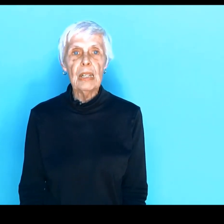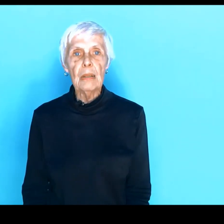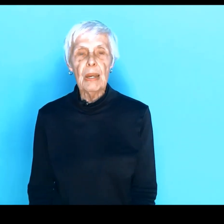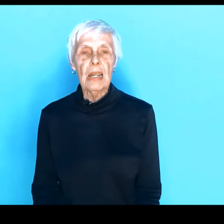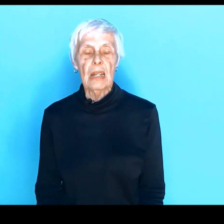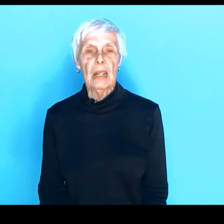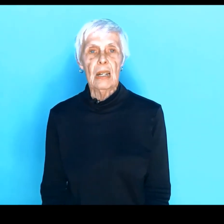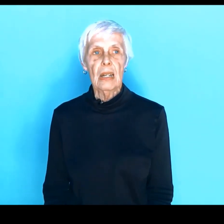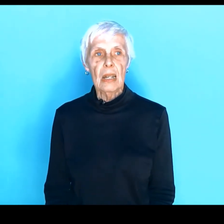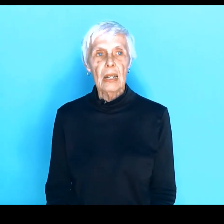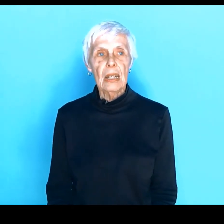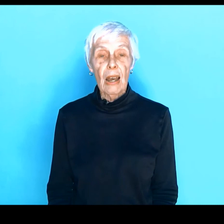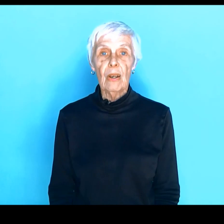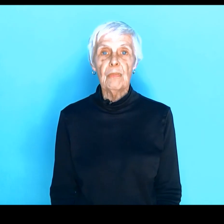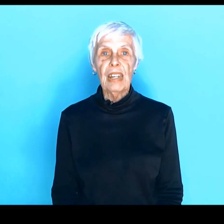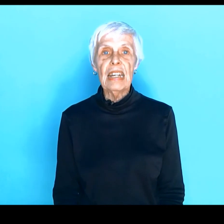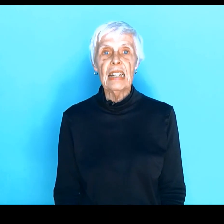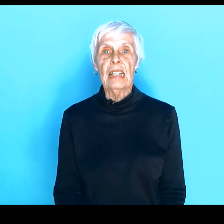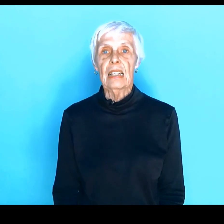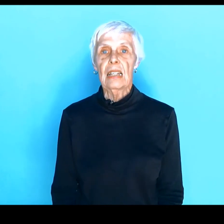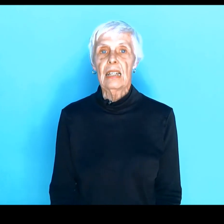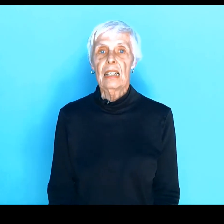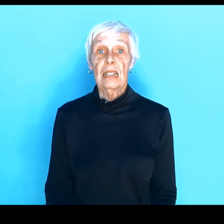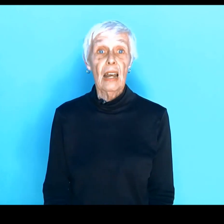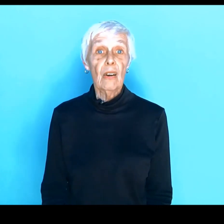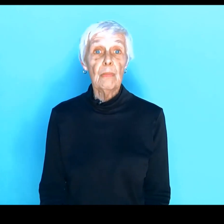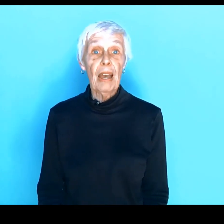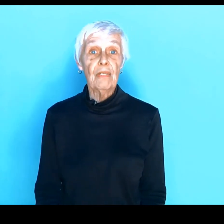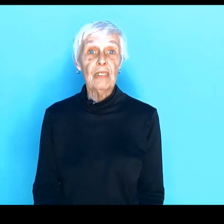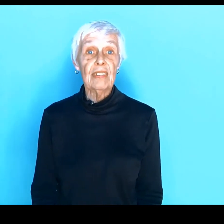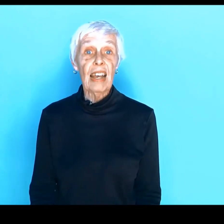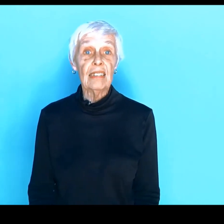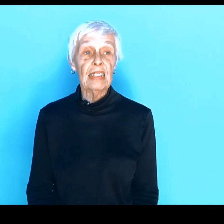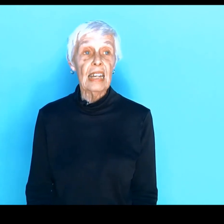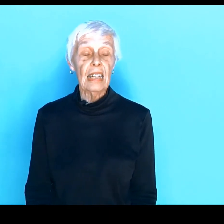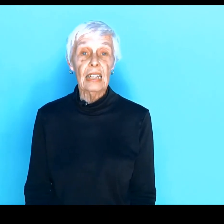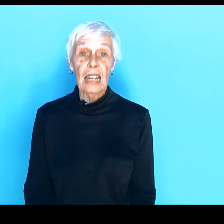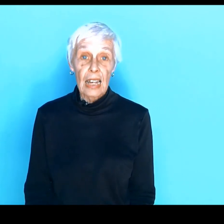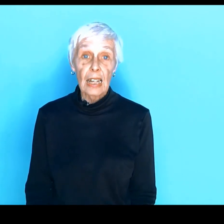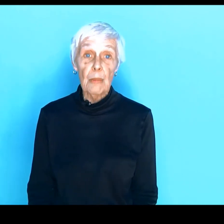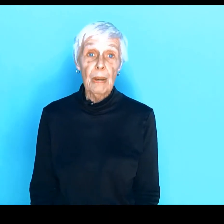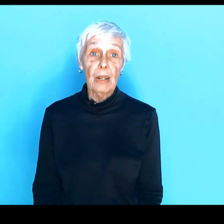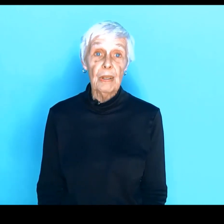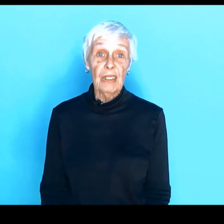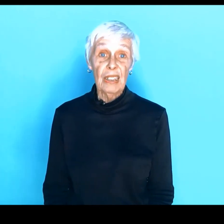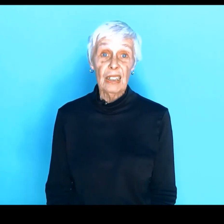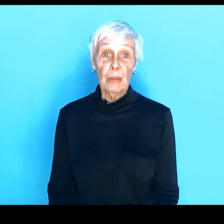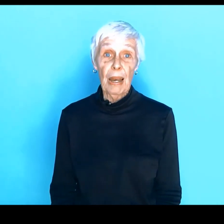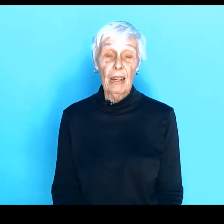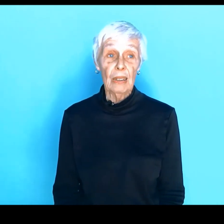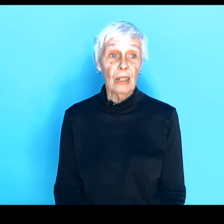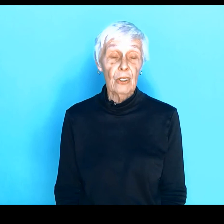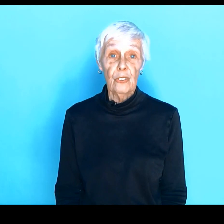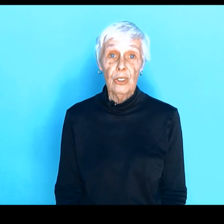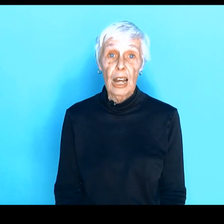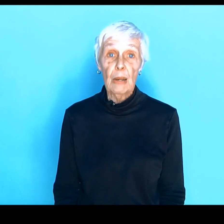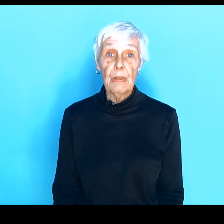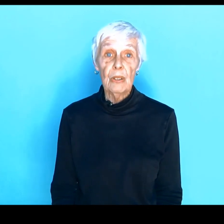meeting men. Now I'm dating. Now I'm having sex again. And I'd better be thinking about, should I be